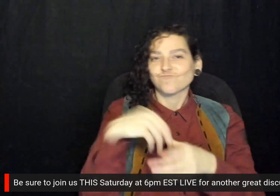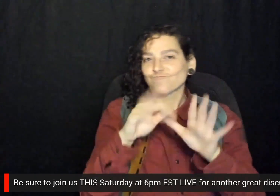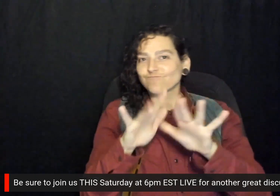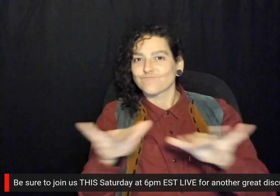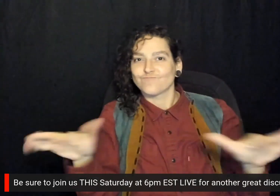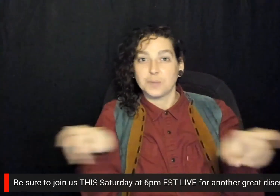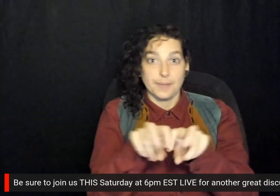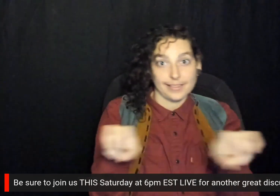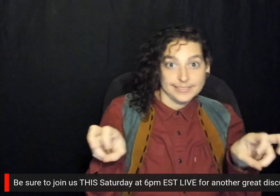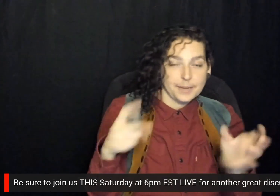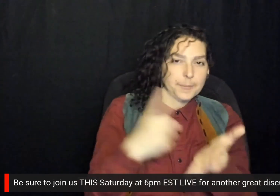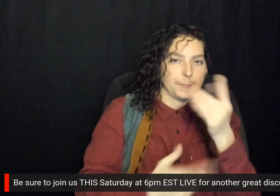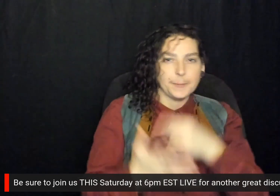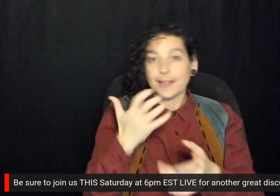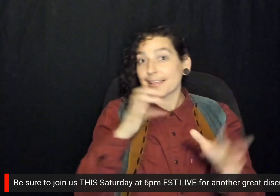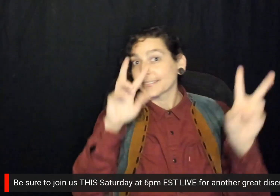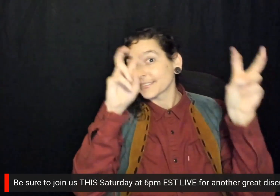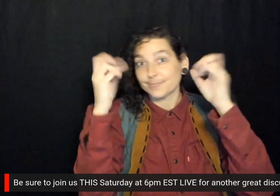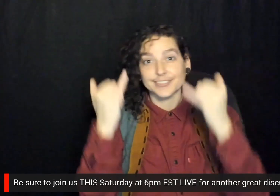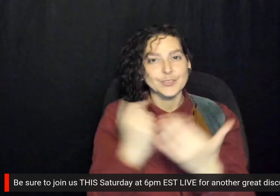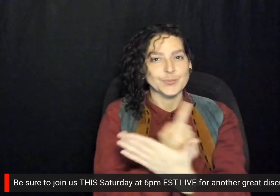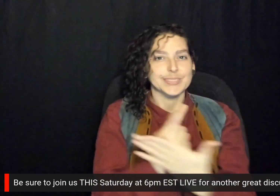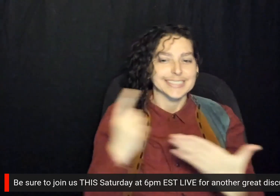of diverse guests to discuss the hot topics of the week.